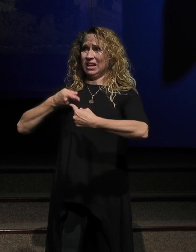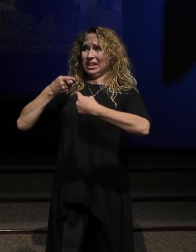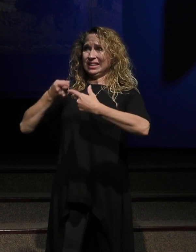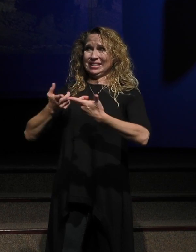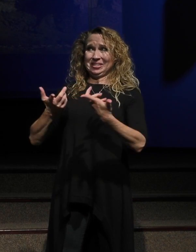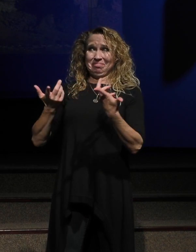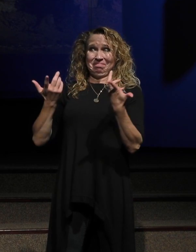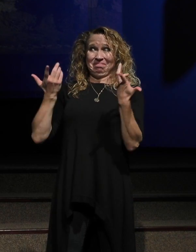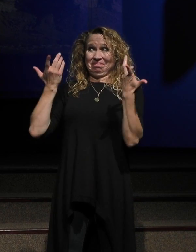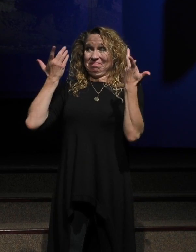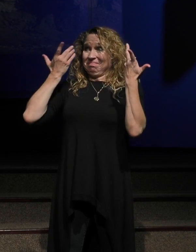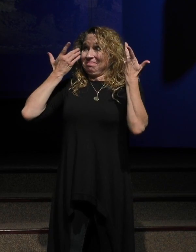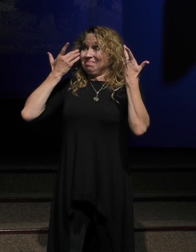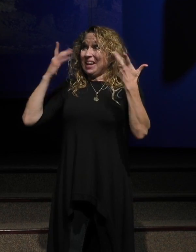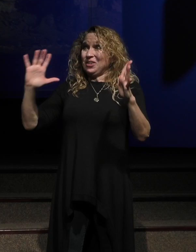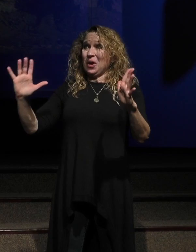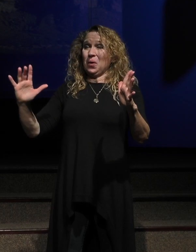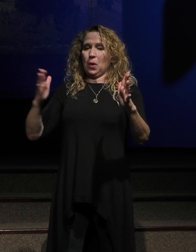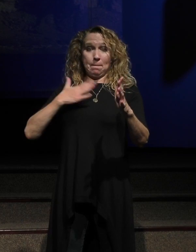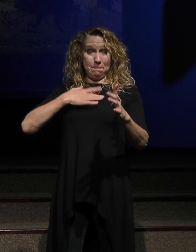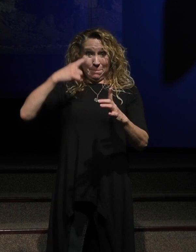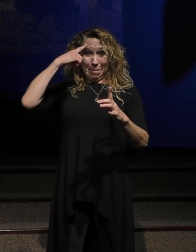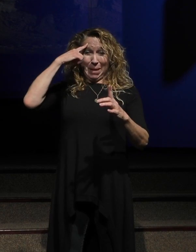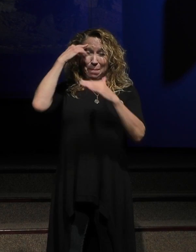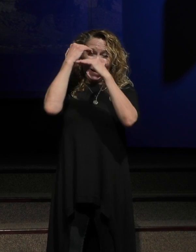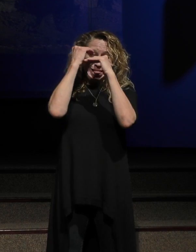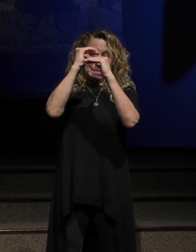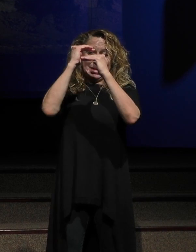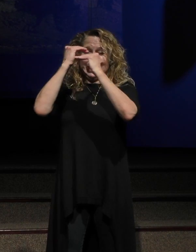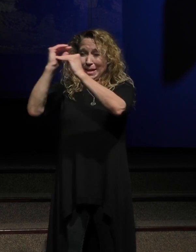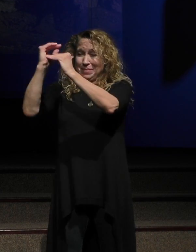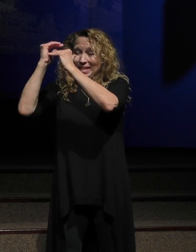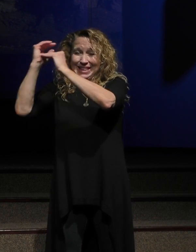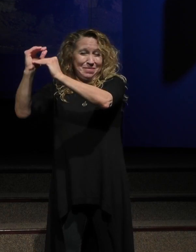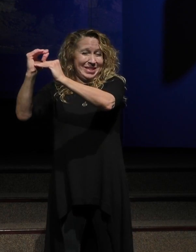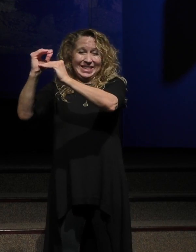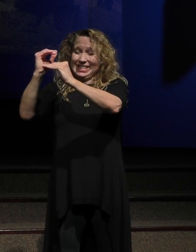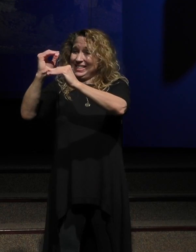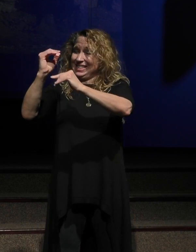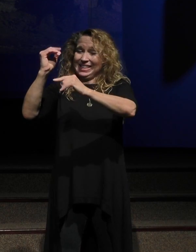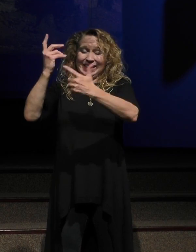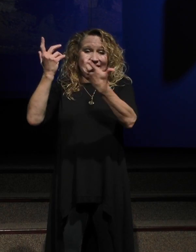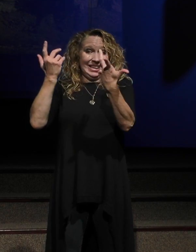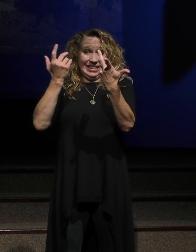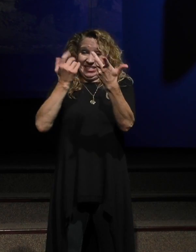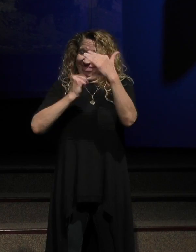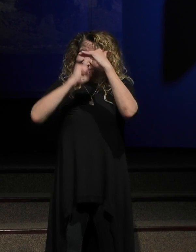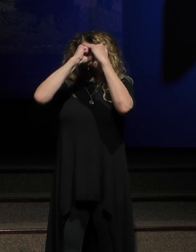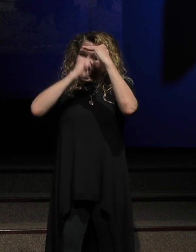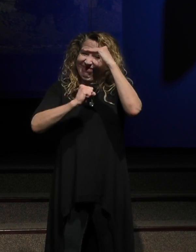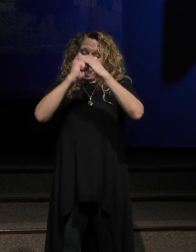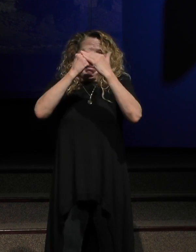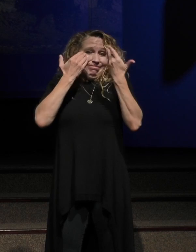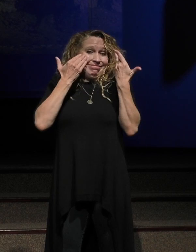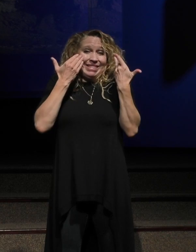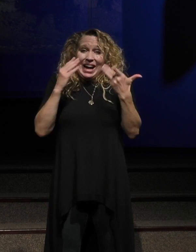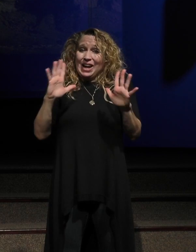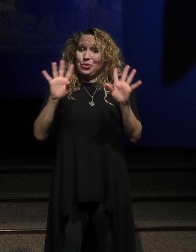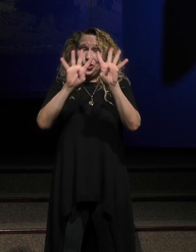don't know. I have this finite mind and this finite mind only goes so far. I got to tell you, to be honest with you, I don't know.